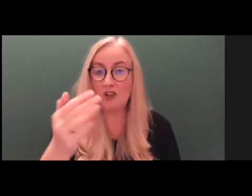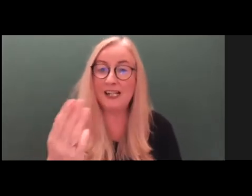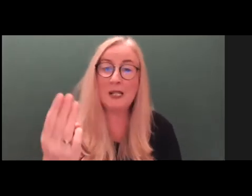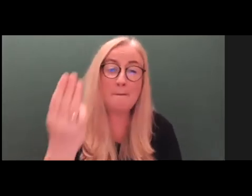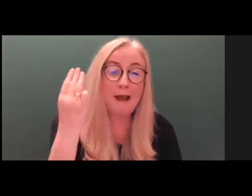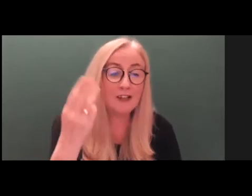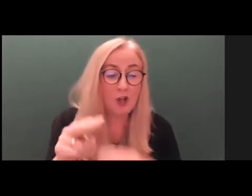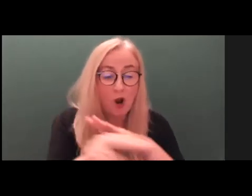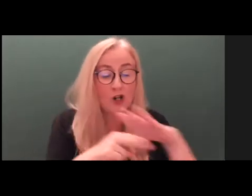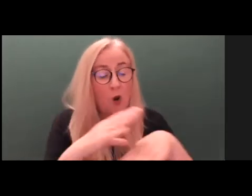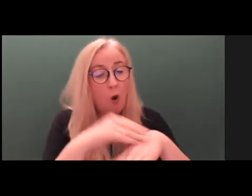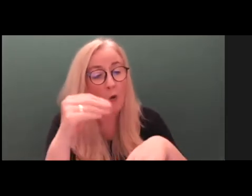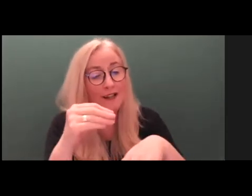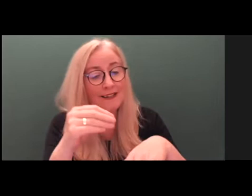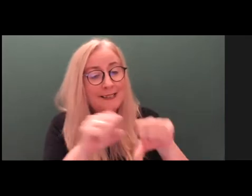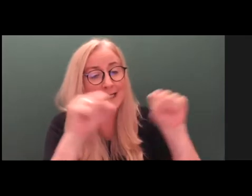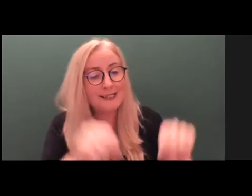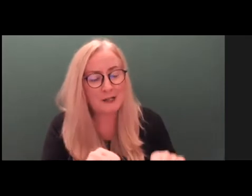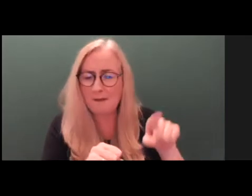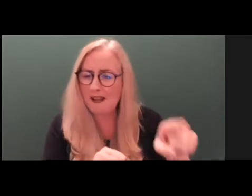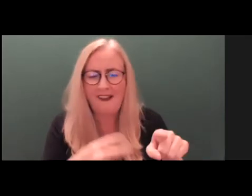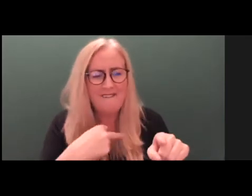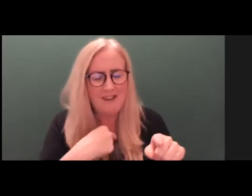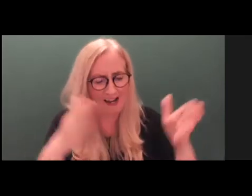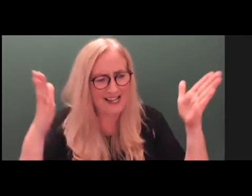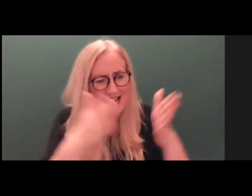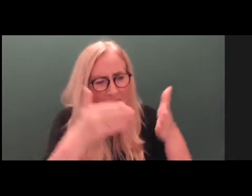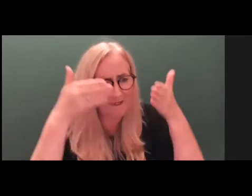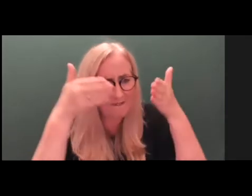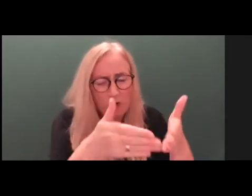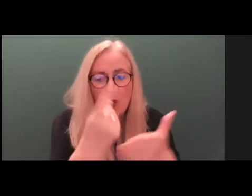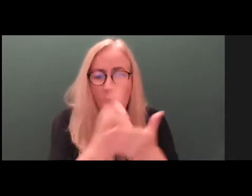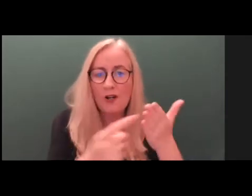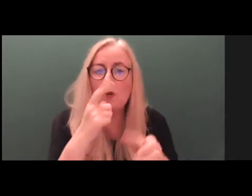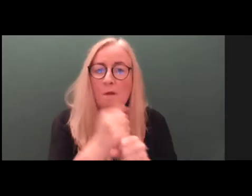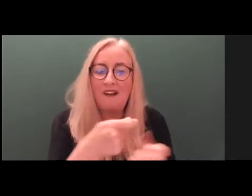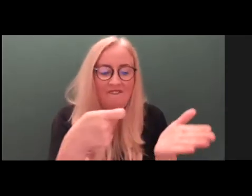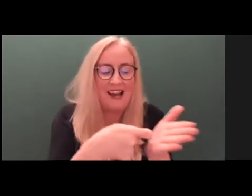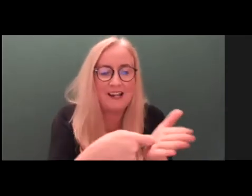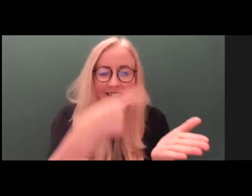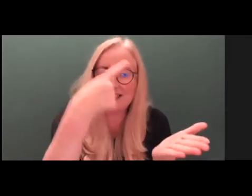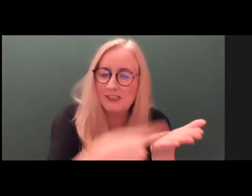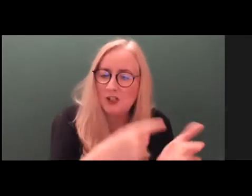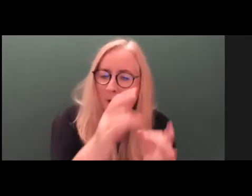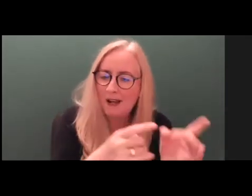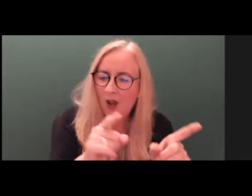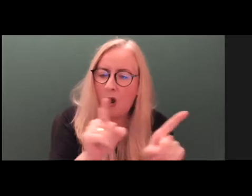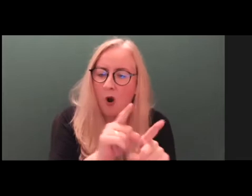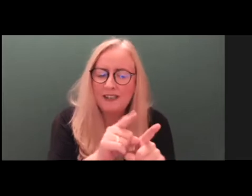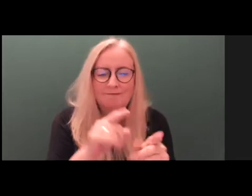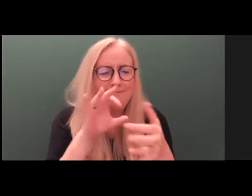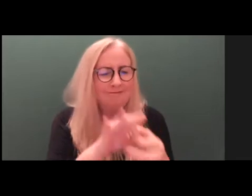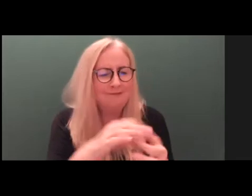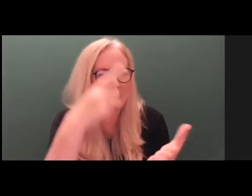system, the enduring power of attorney had a very narrow focus and only extended to financial decision-making. It was also based on decisions being